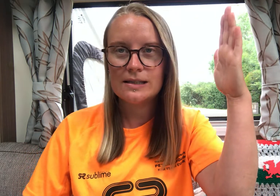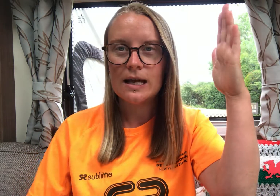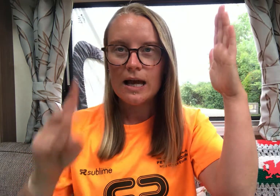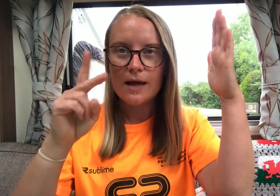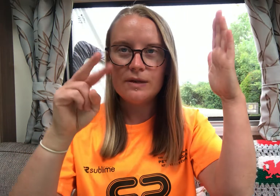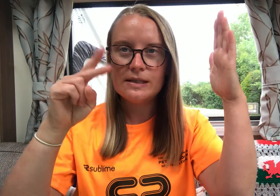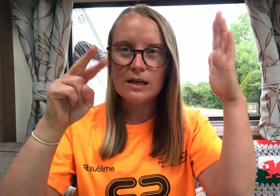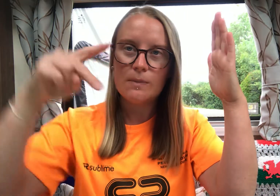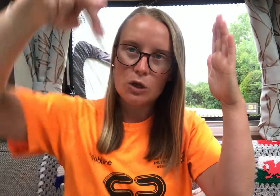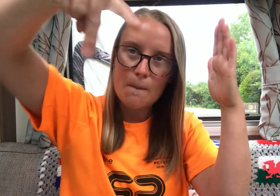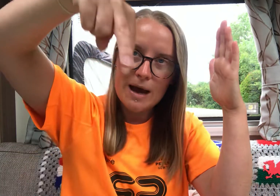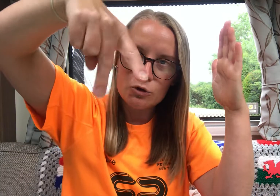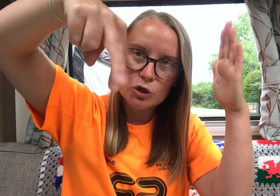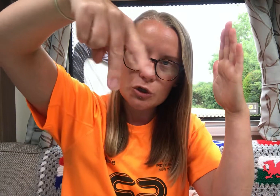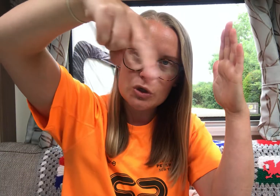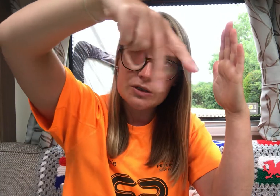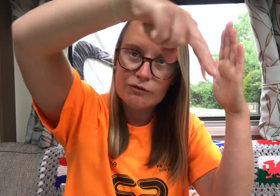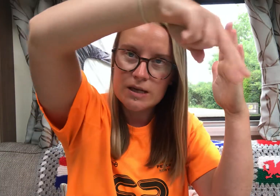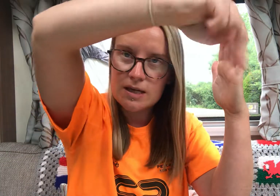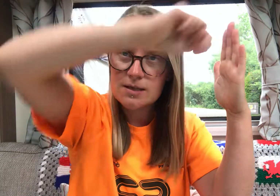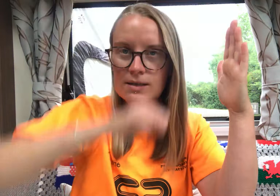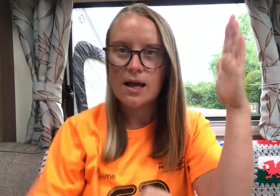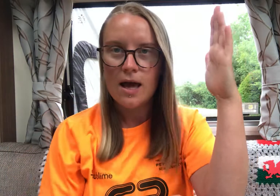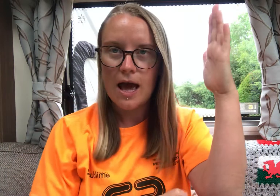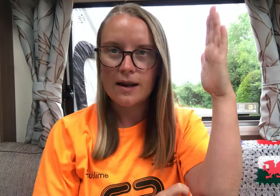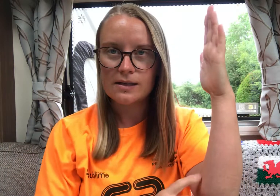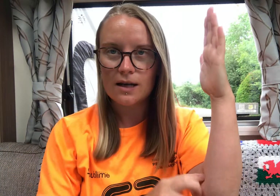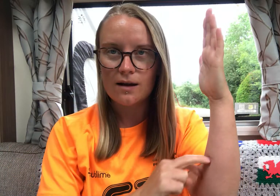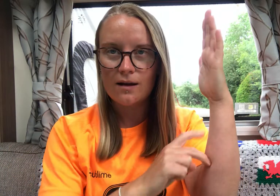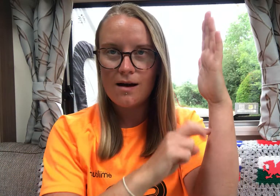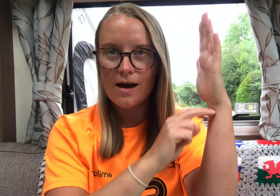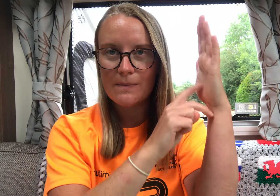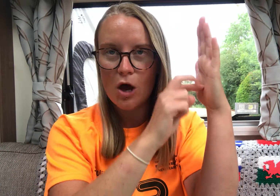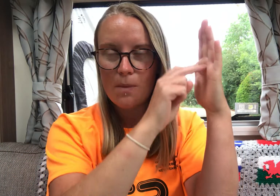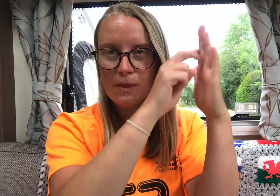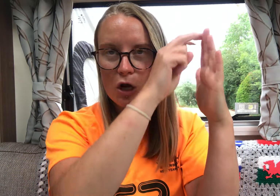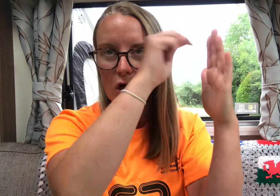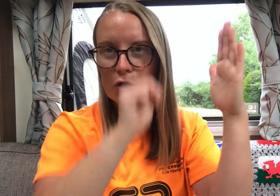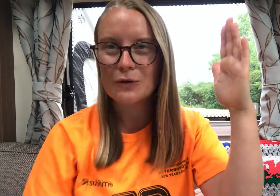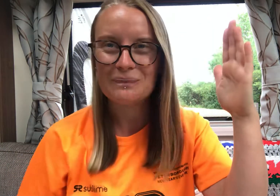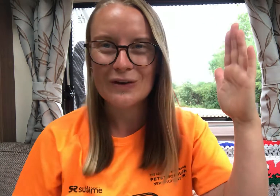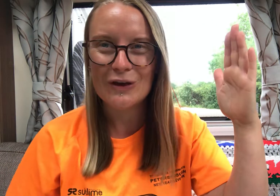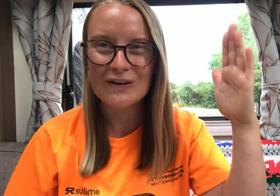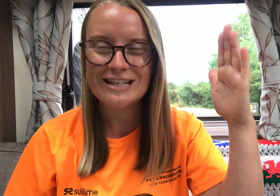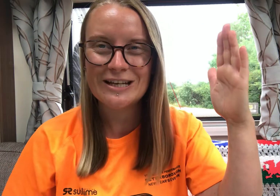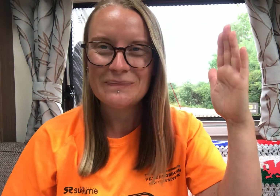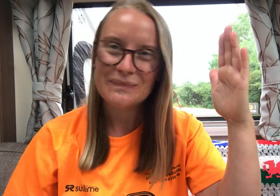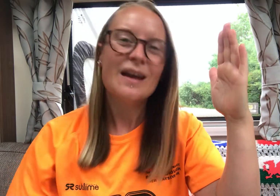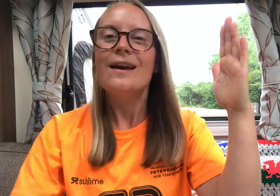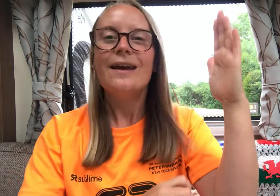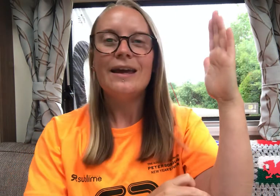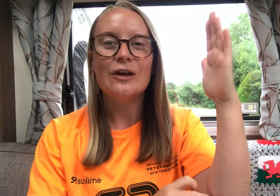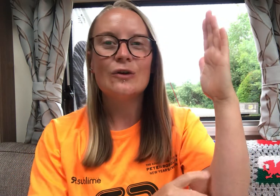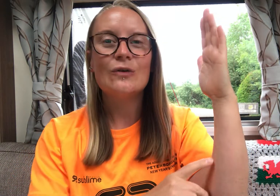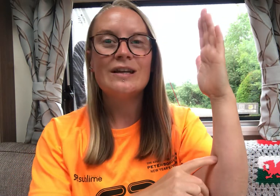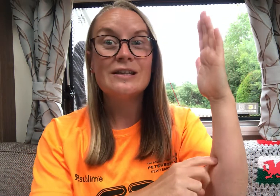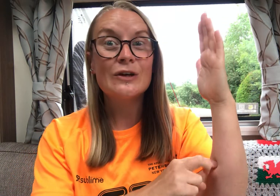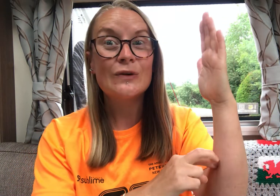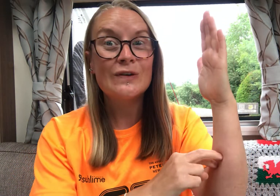and this is going to be your mouse, your two little fingers and it's going to climb up the clock. Are you ready? Hickory Dickory